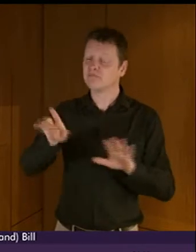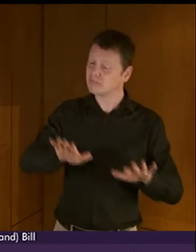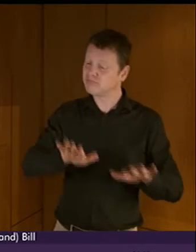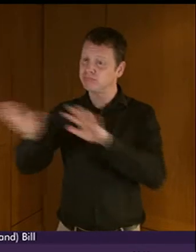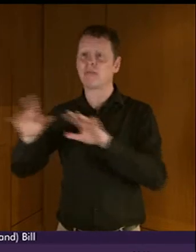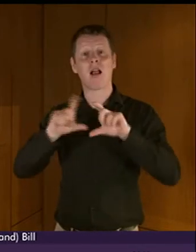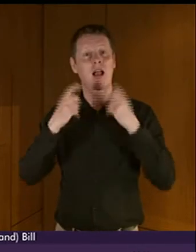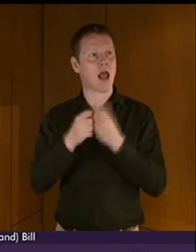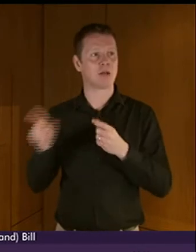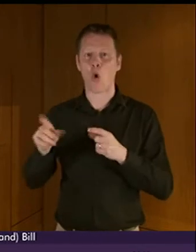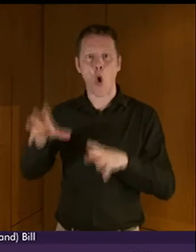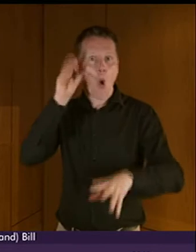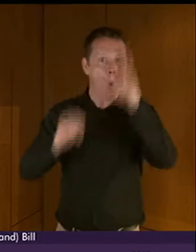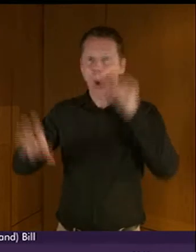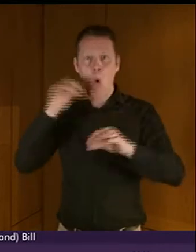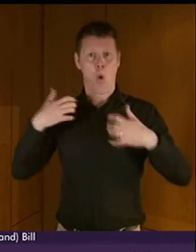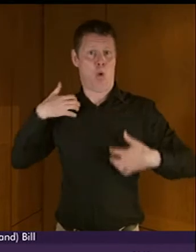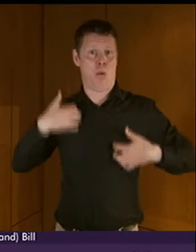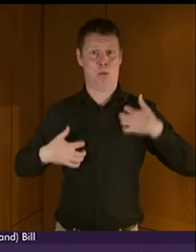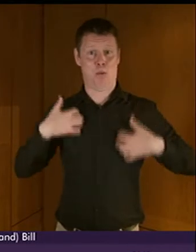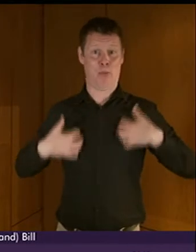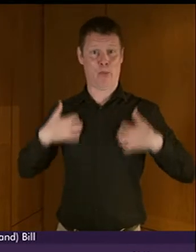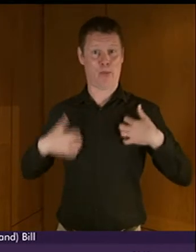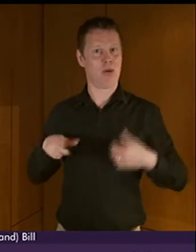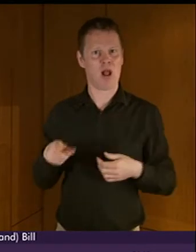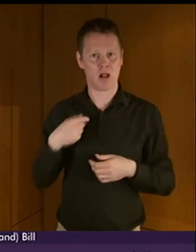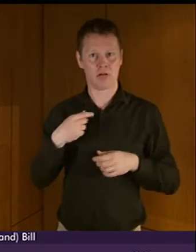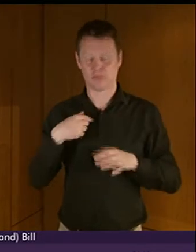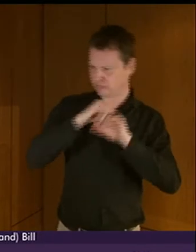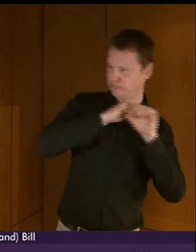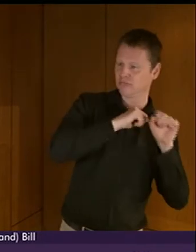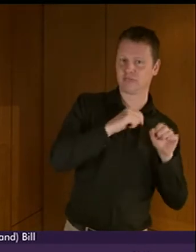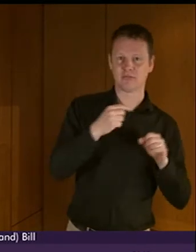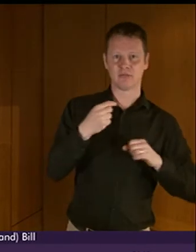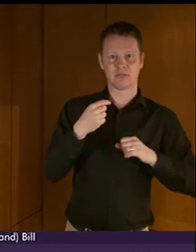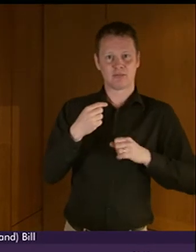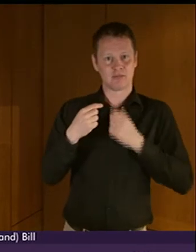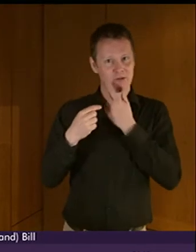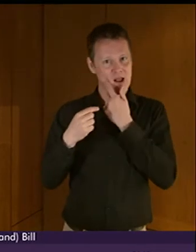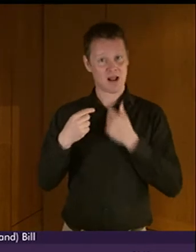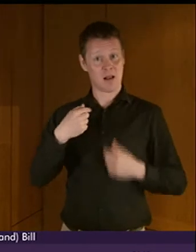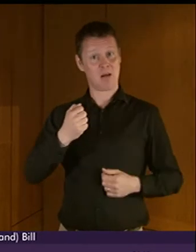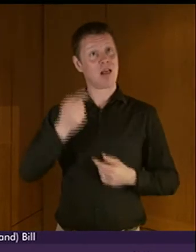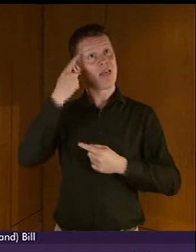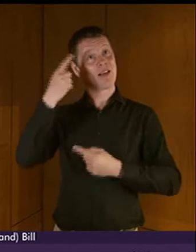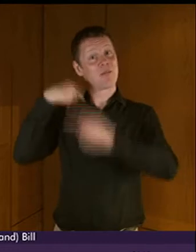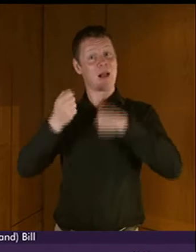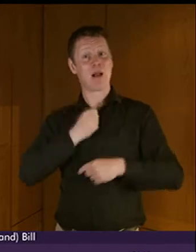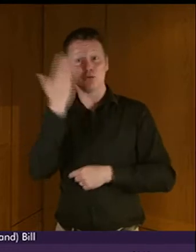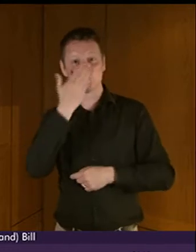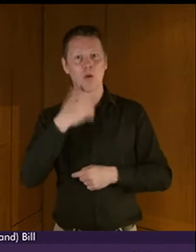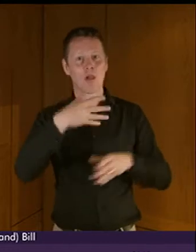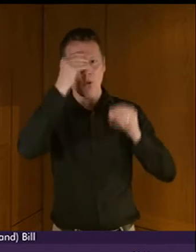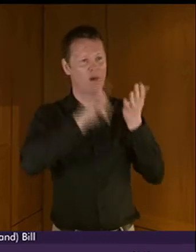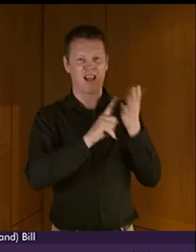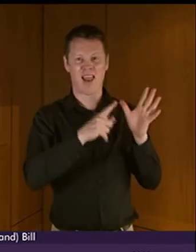They took to that language in a way that I hadn't done in my school days. But they took to it in a way